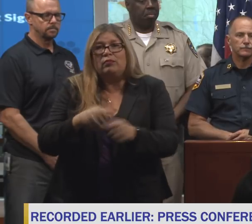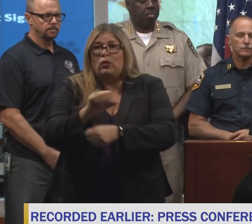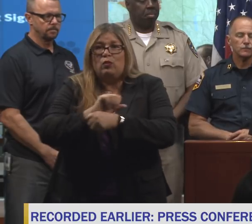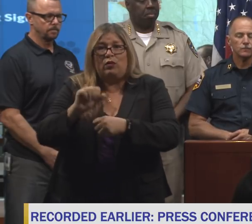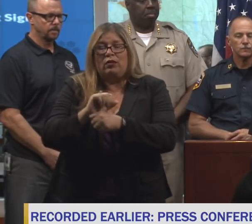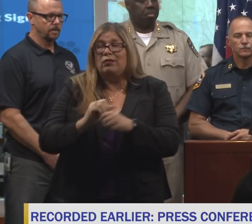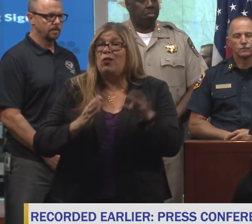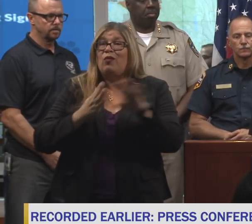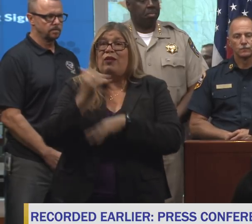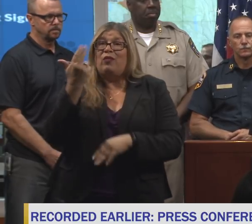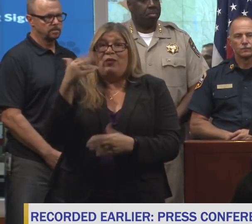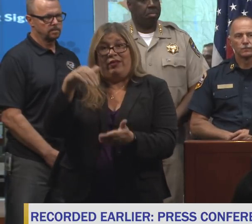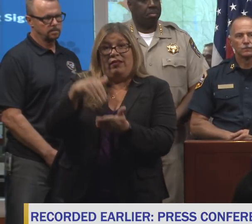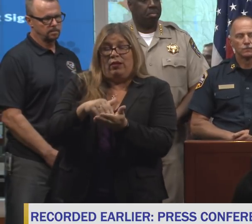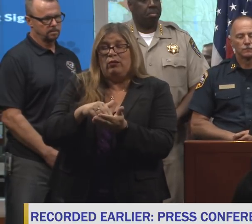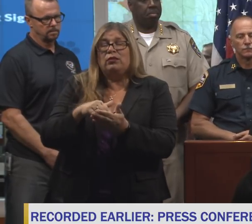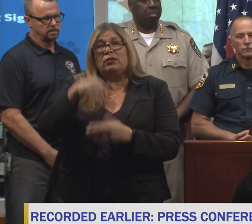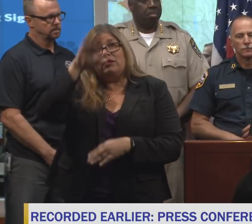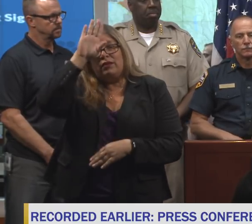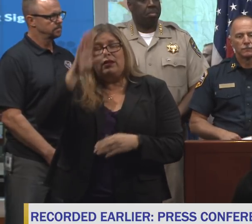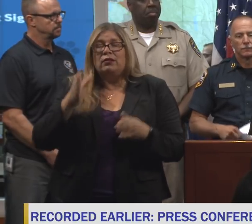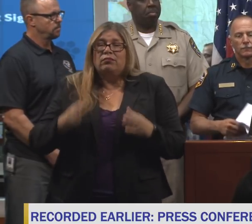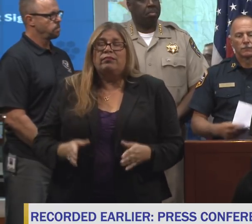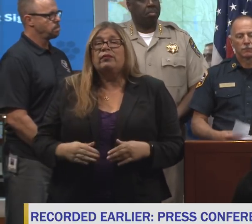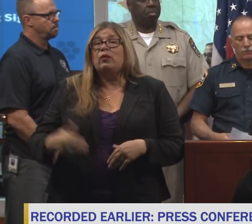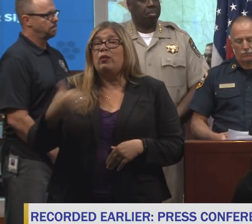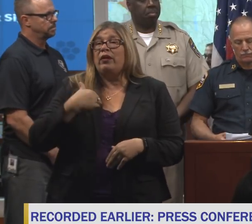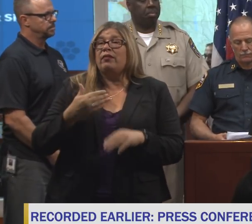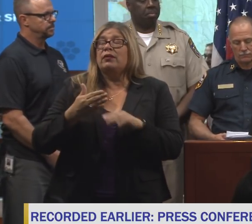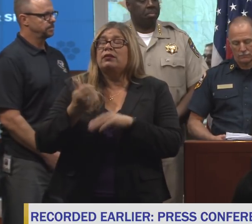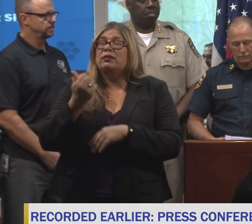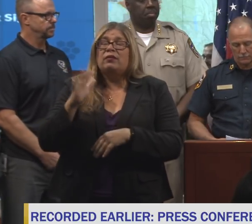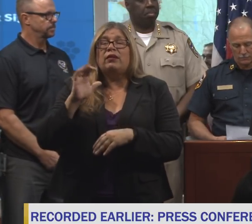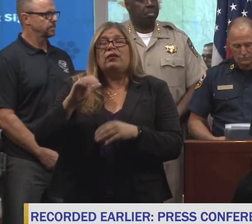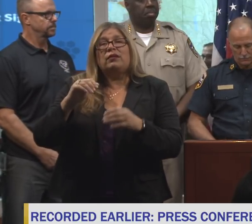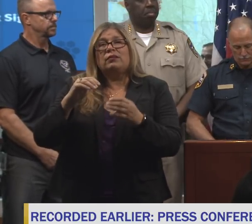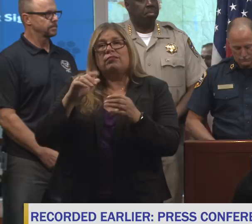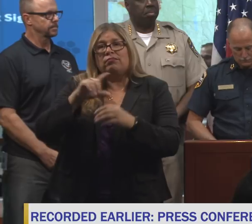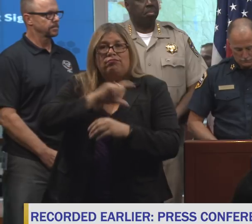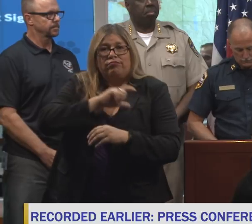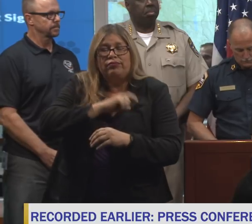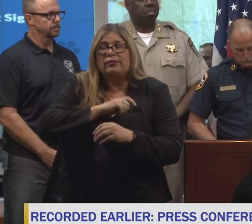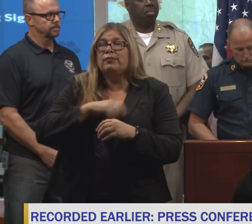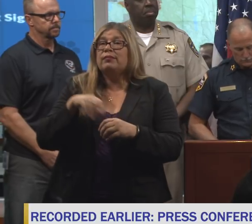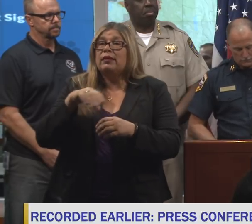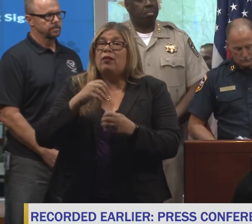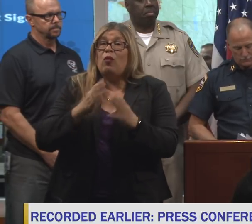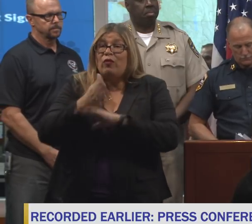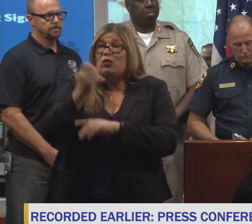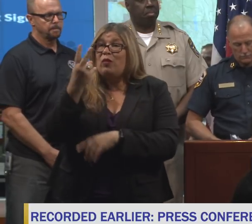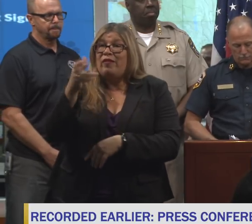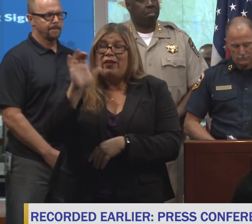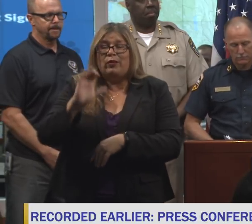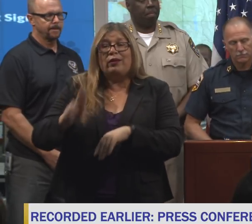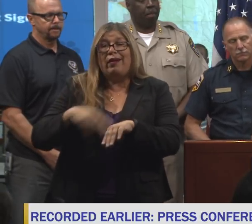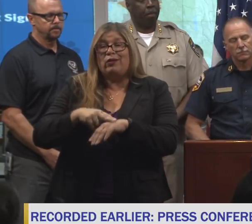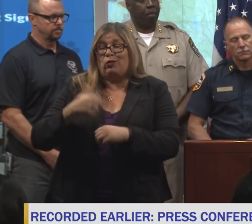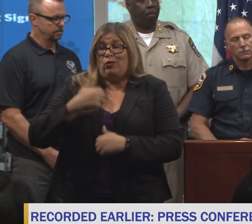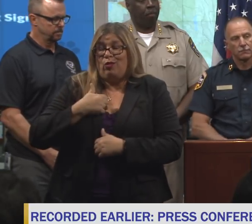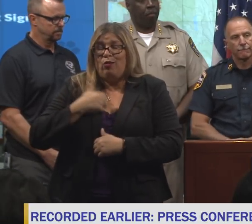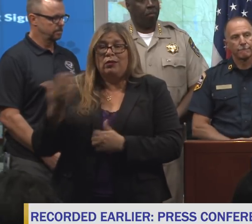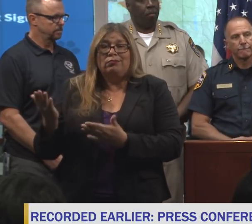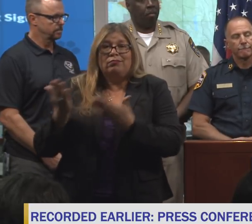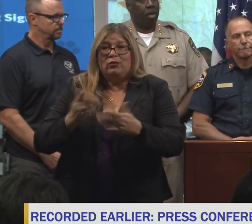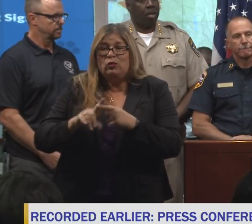,000, and several hundred emergency management and law enforcement, as well as over 1,200 National Guard assets to support